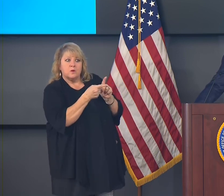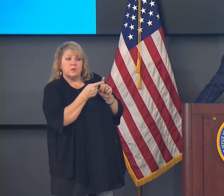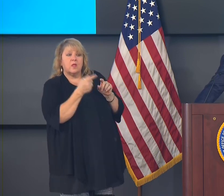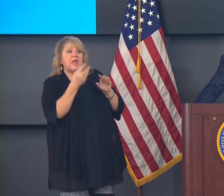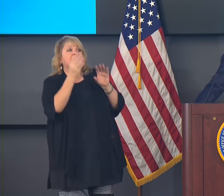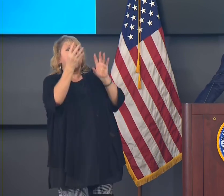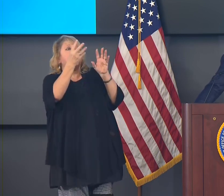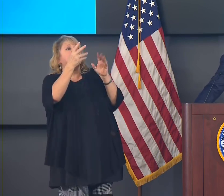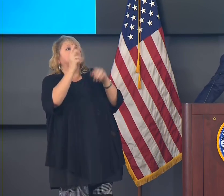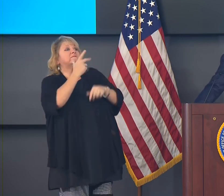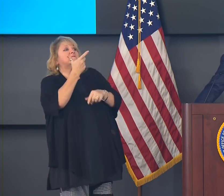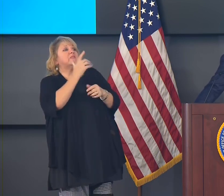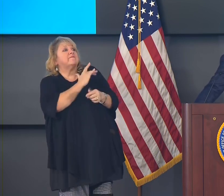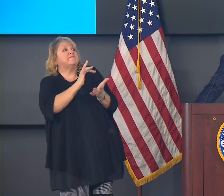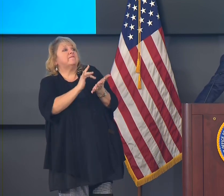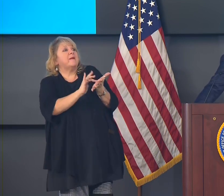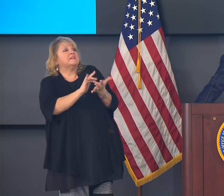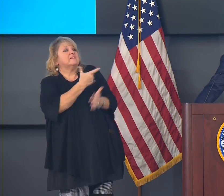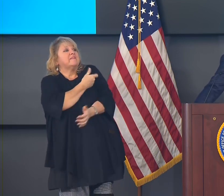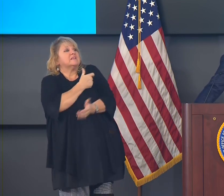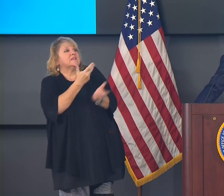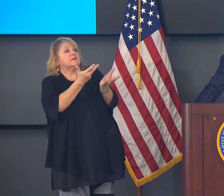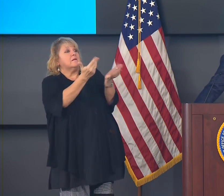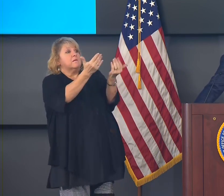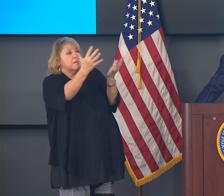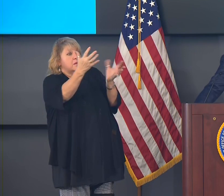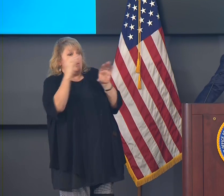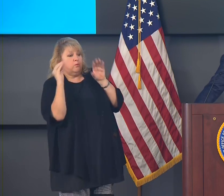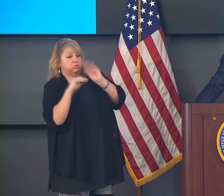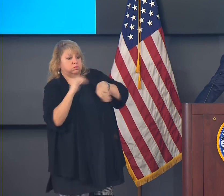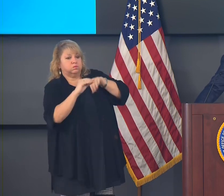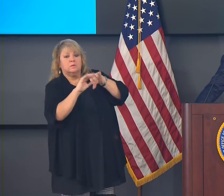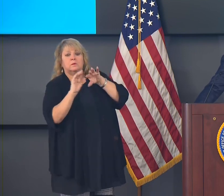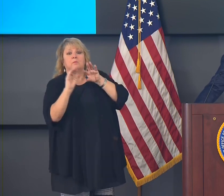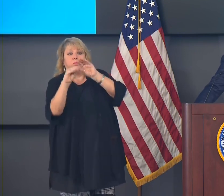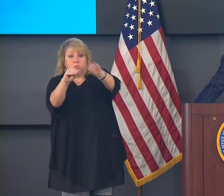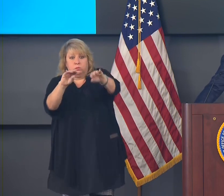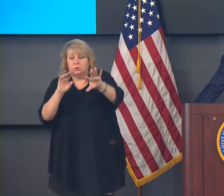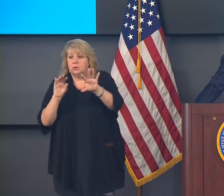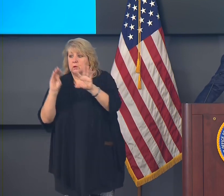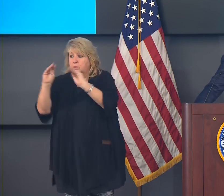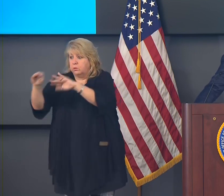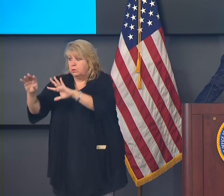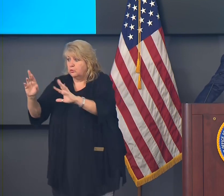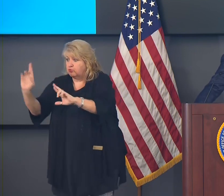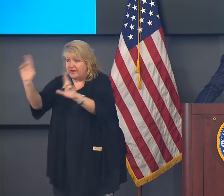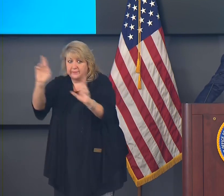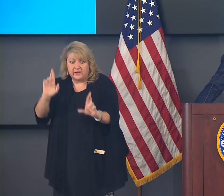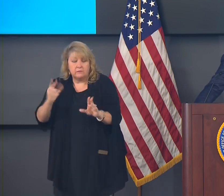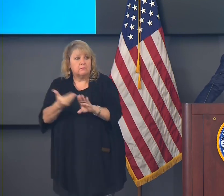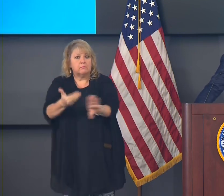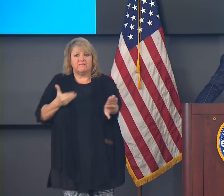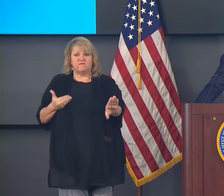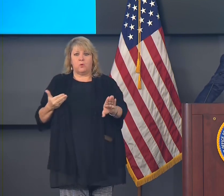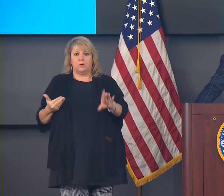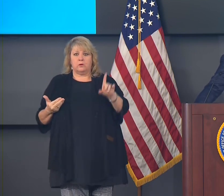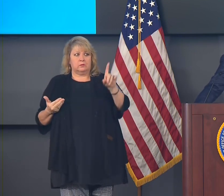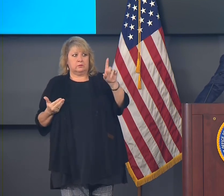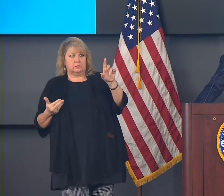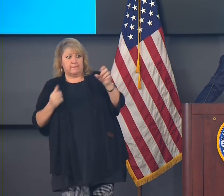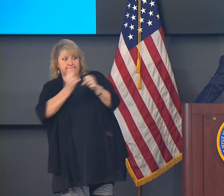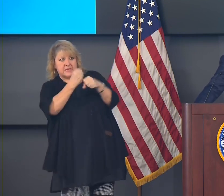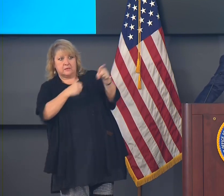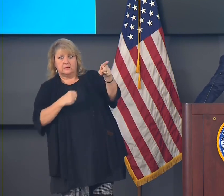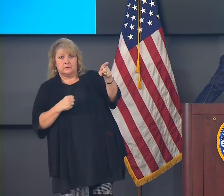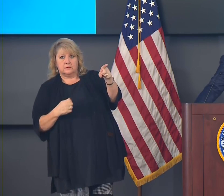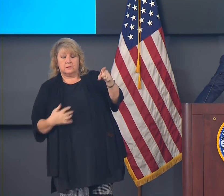vaccines, and then you plug that into into your plan. And so so that will not be a limiting factor in